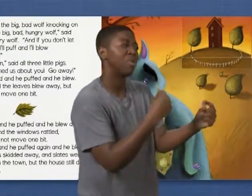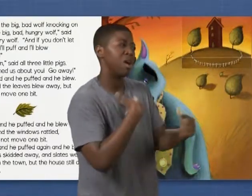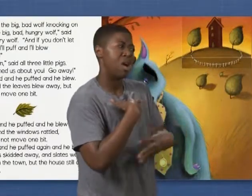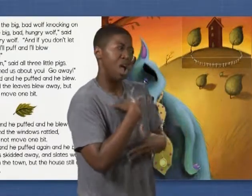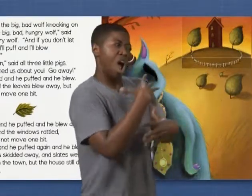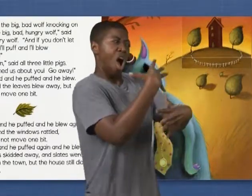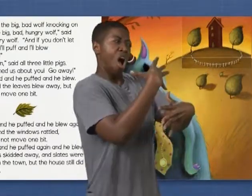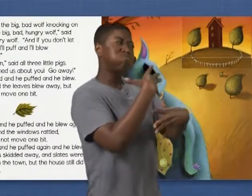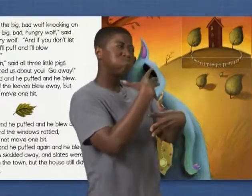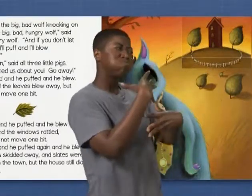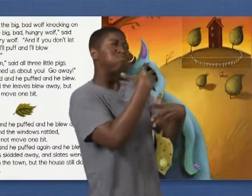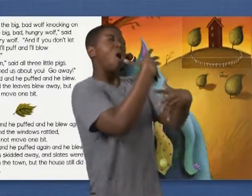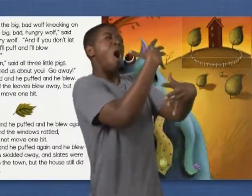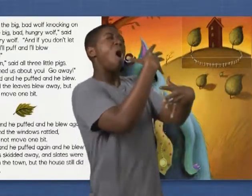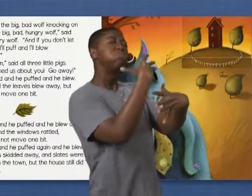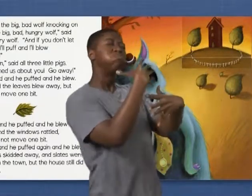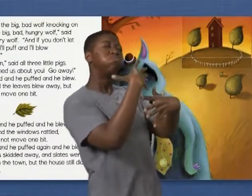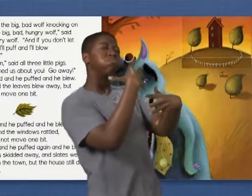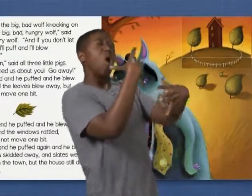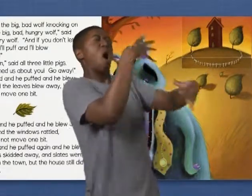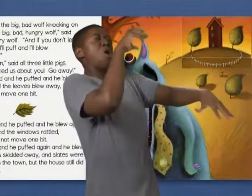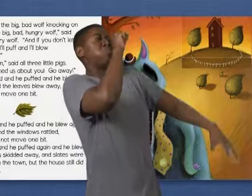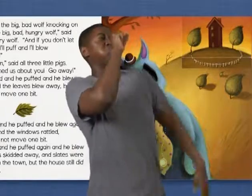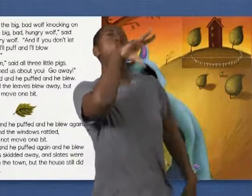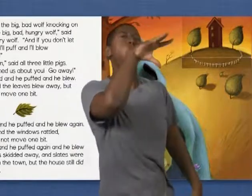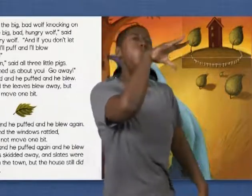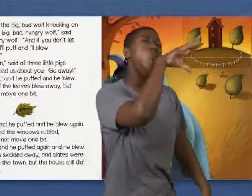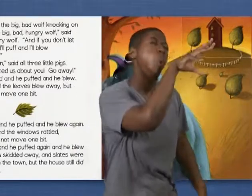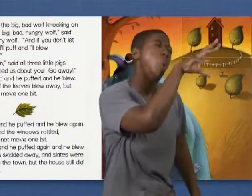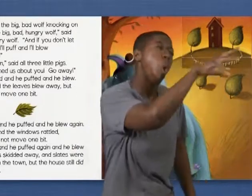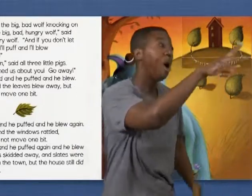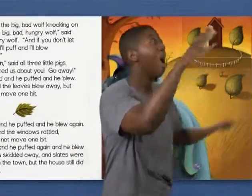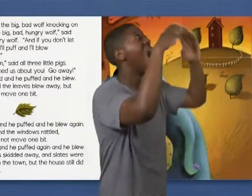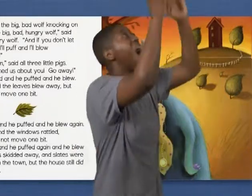huff and I'll puff and I'll blow your house down.